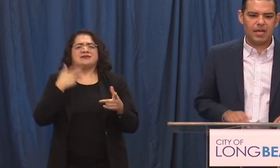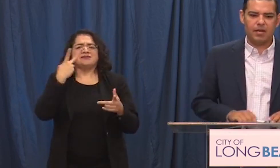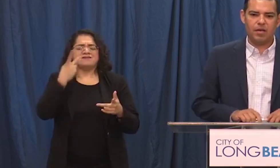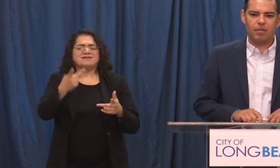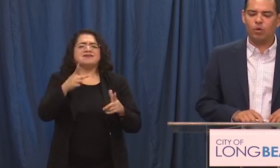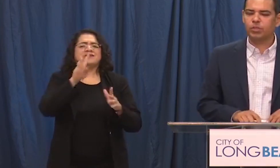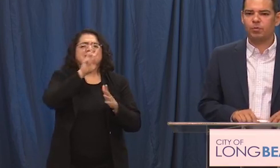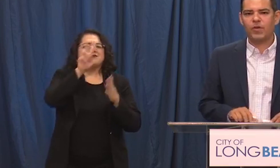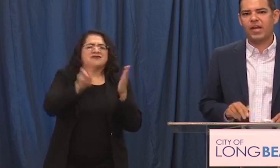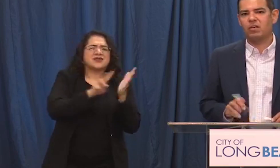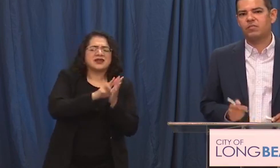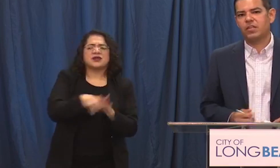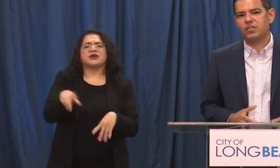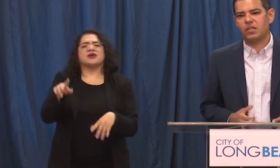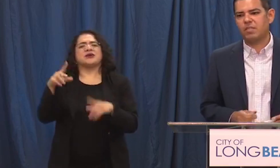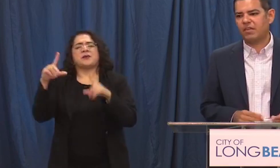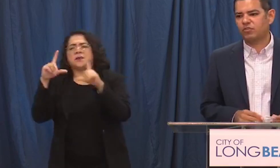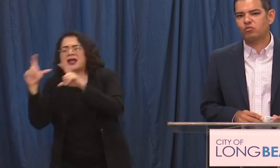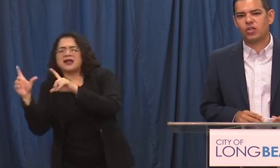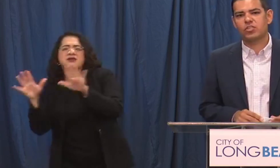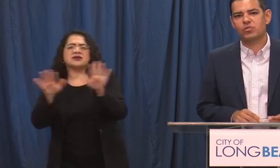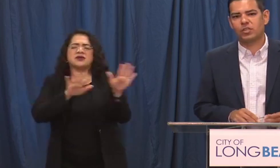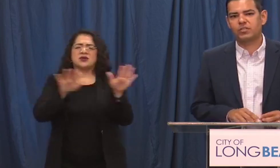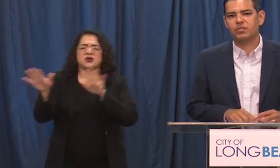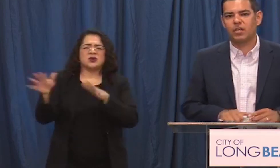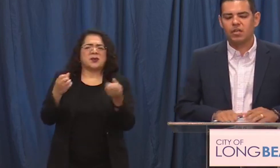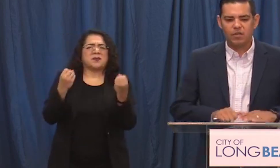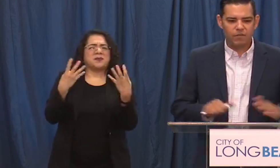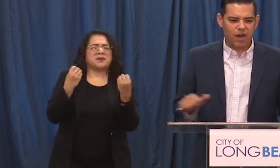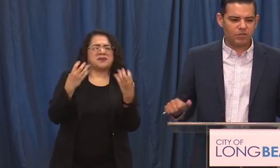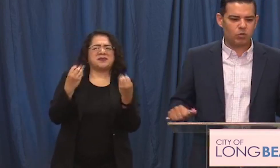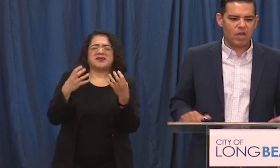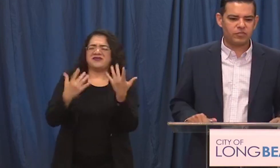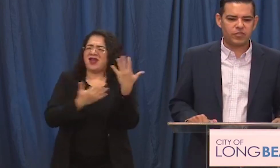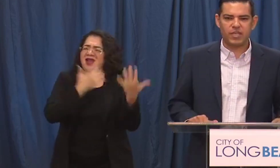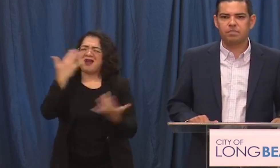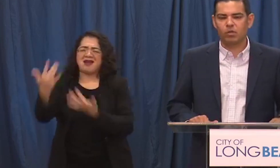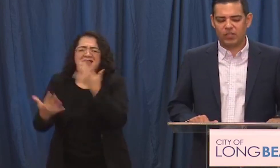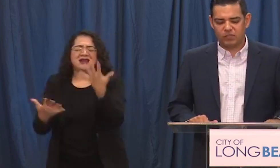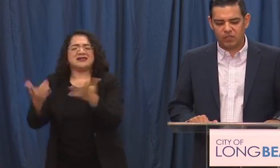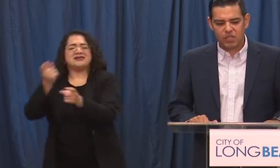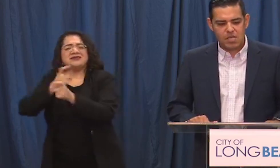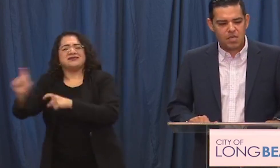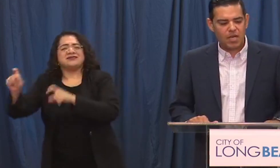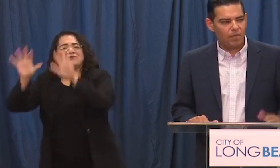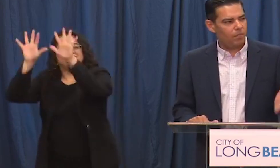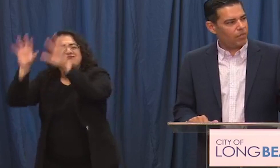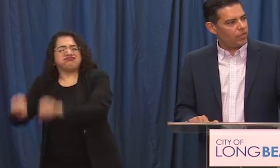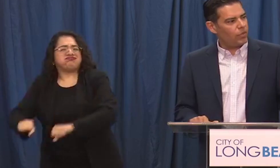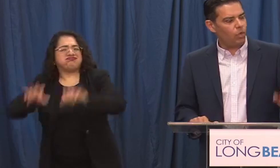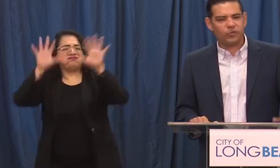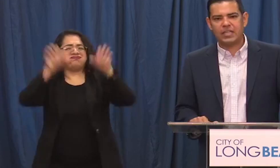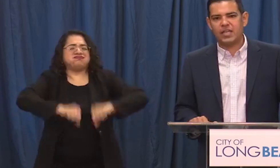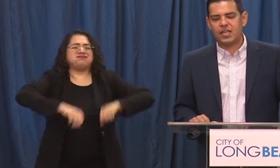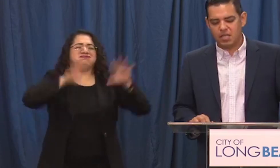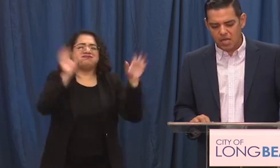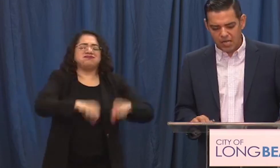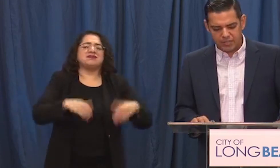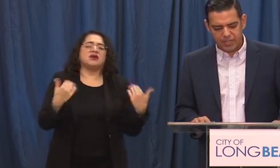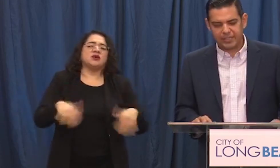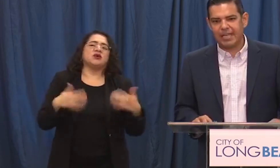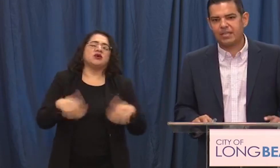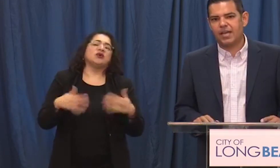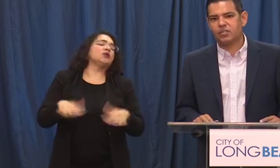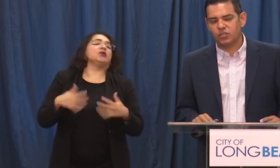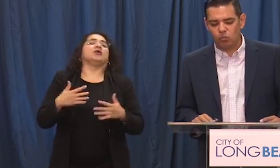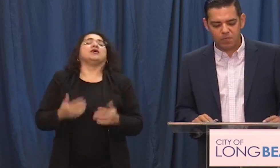had uh multiple fires and and mass destruction as it relates to fires across the city and buildings and um the work they did uh